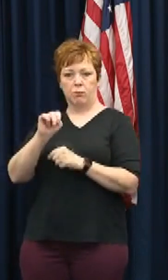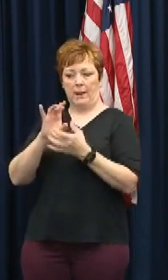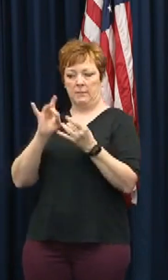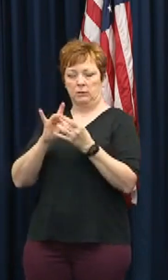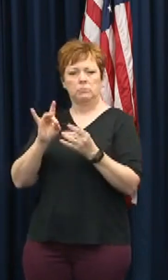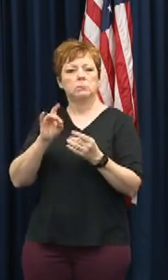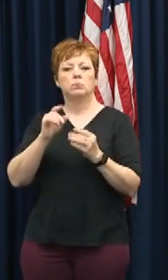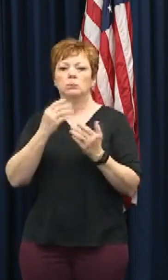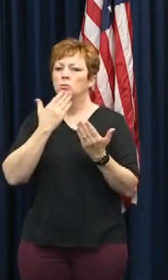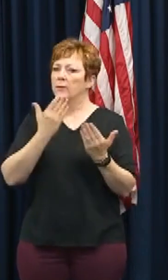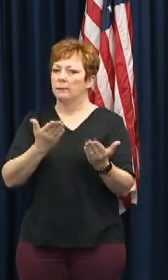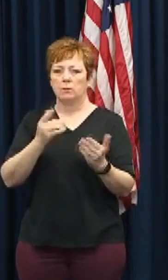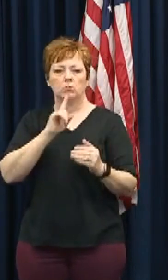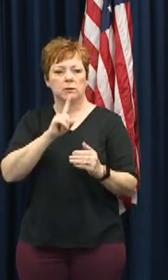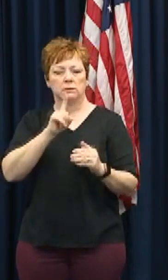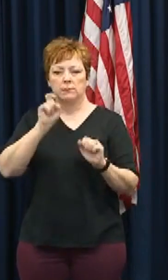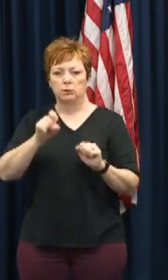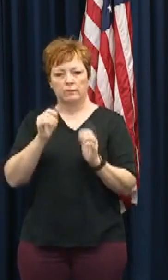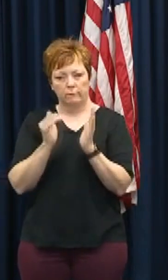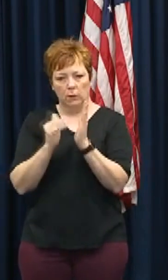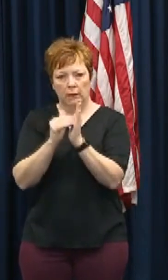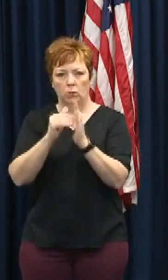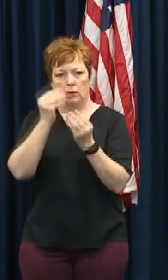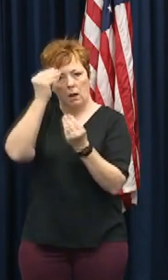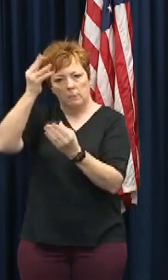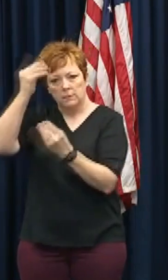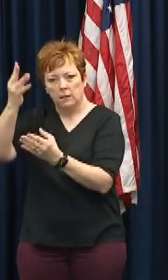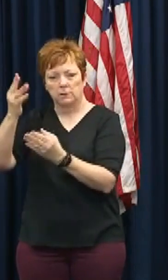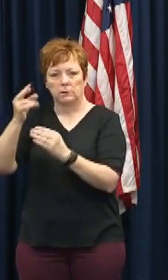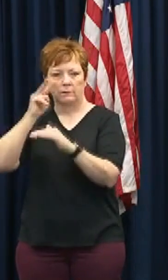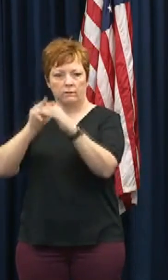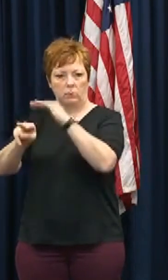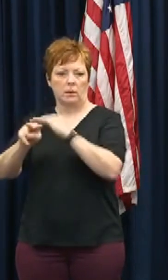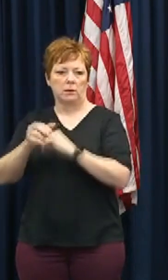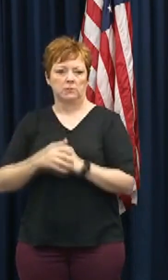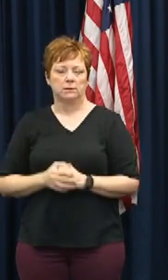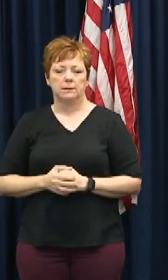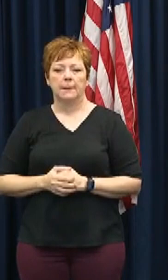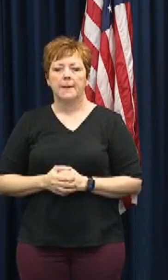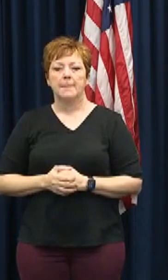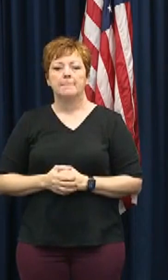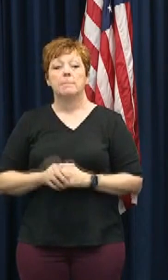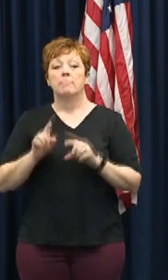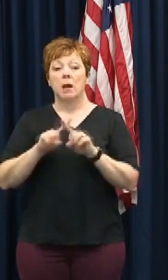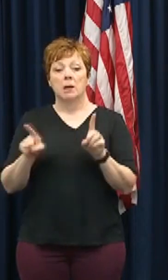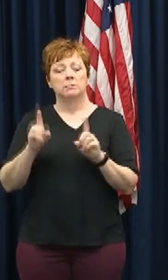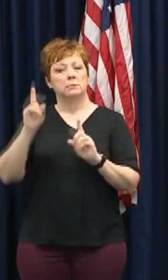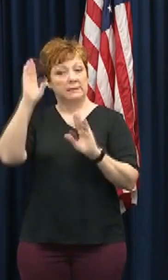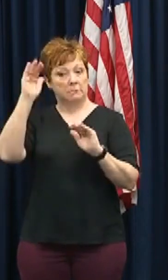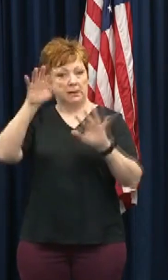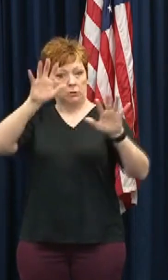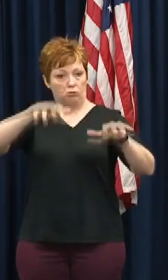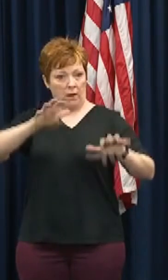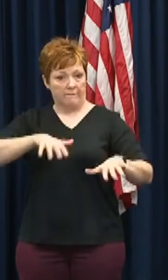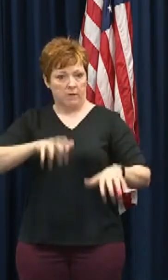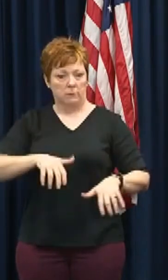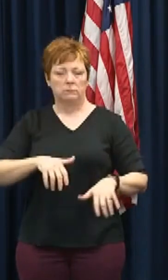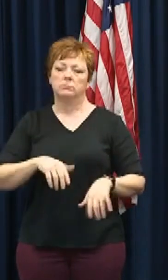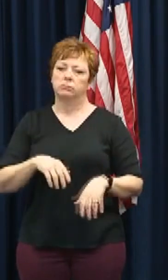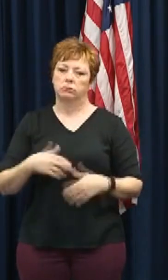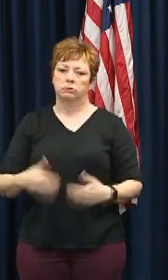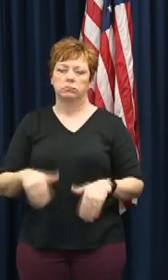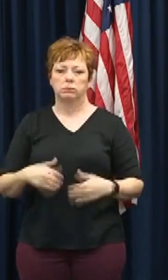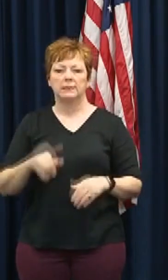get frequent updates on the forecast for Sally. Regarding the rainfall that we're expecting, record